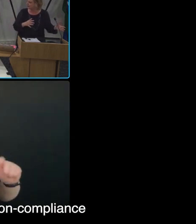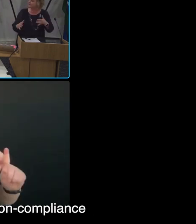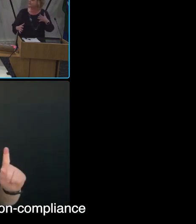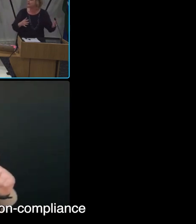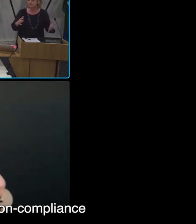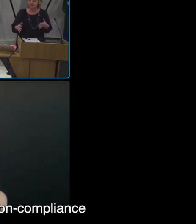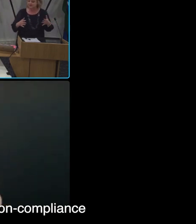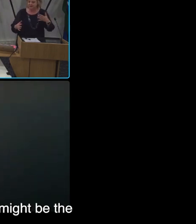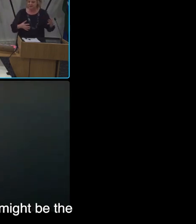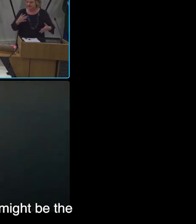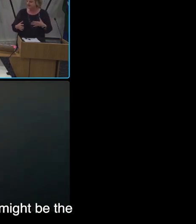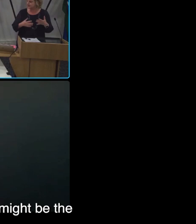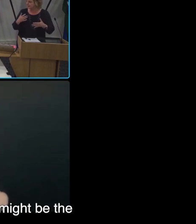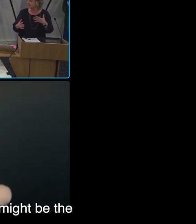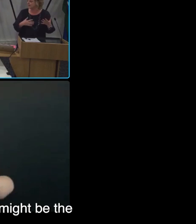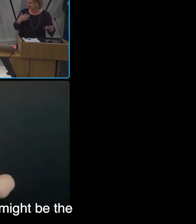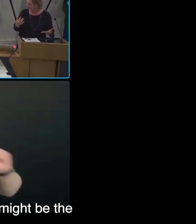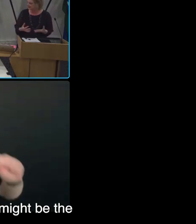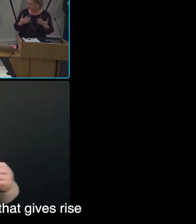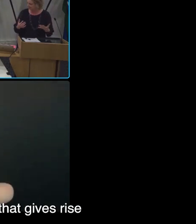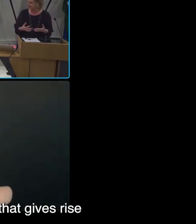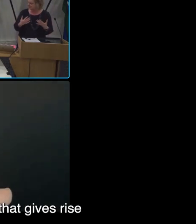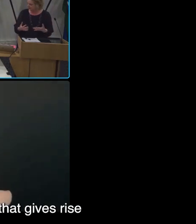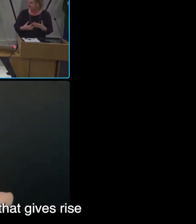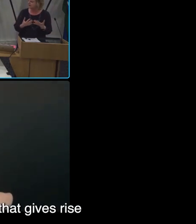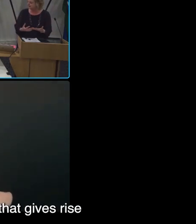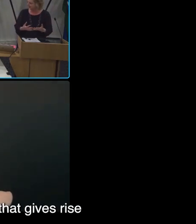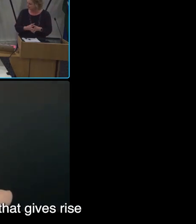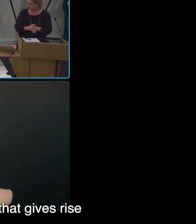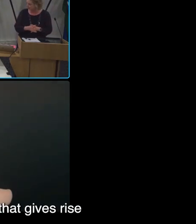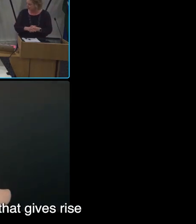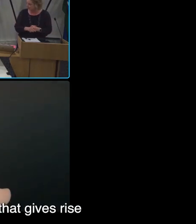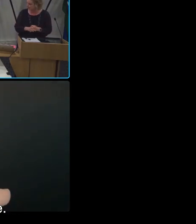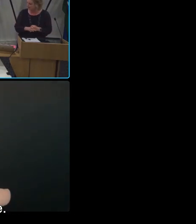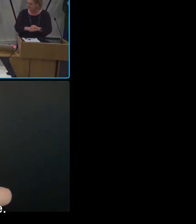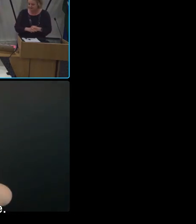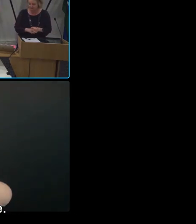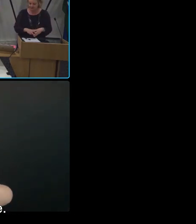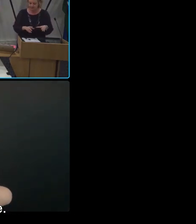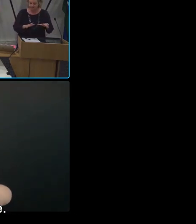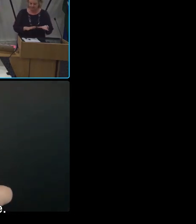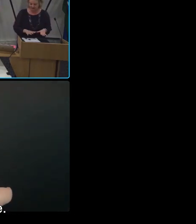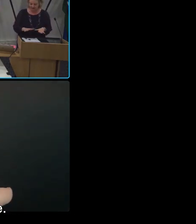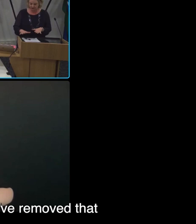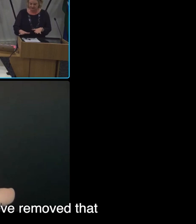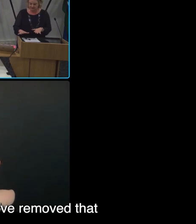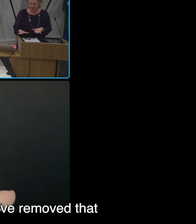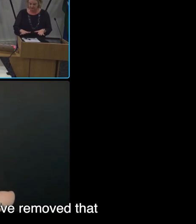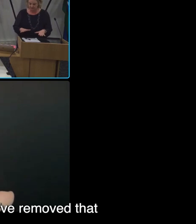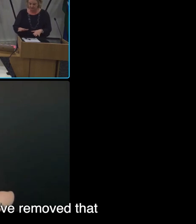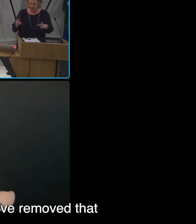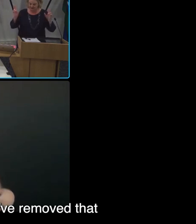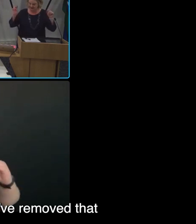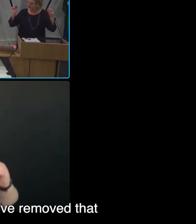rise to non-compliance, but in other circumstances it might be the collective experience of many that gives rise to non-compliance. People have